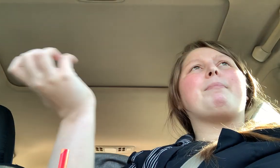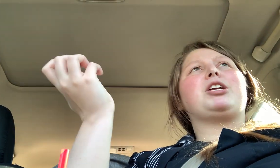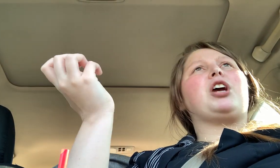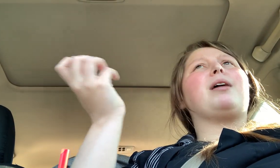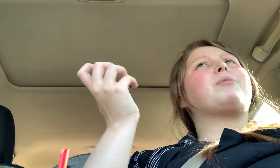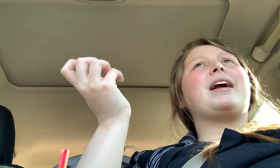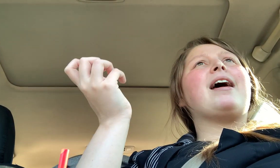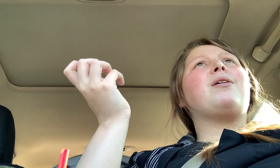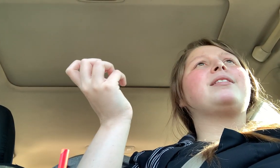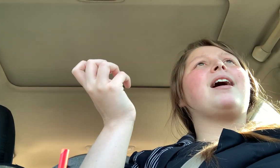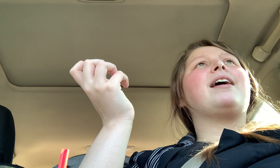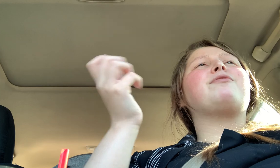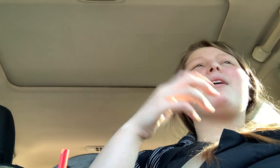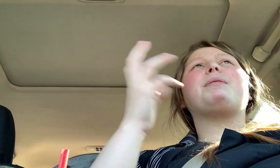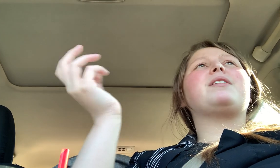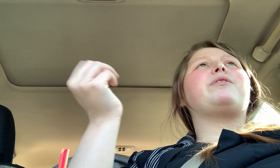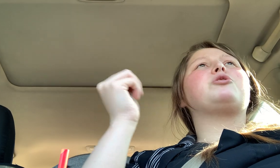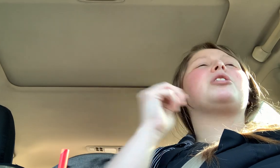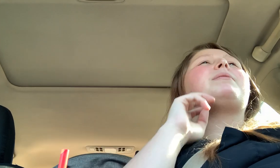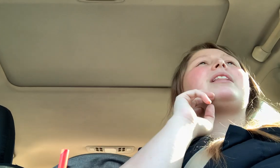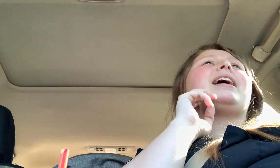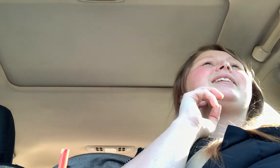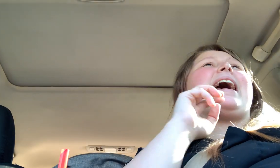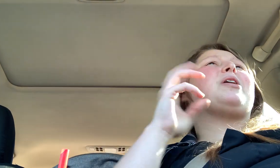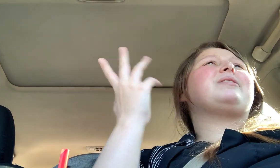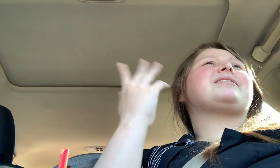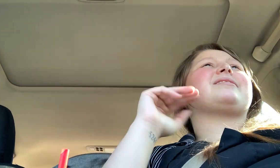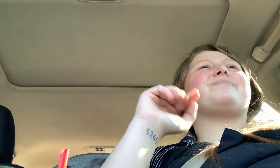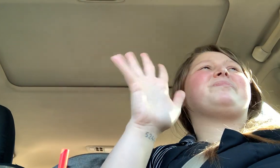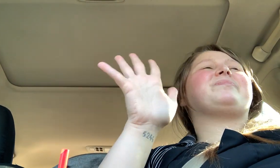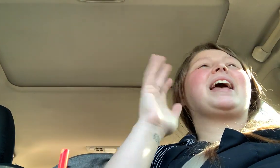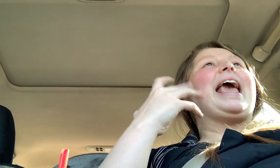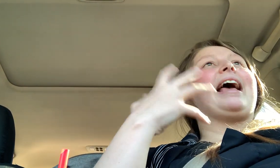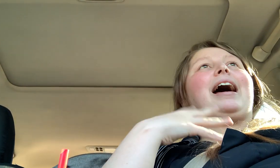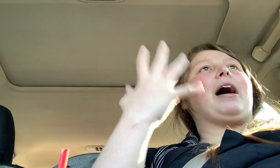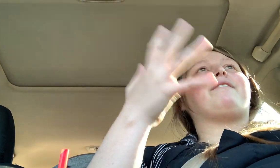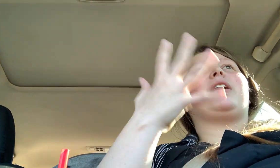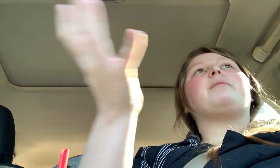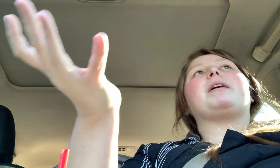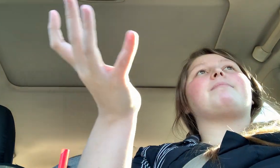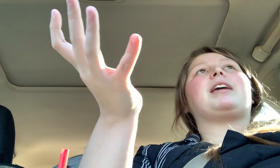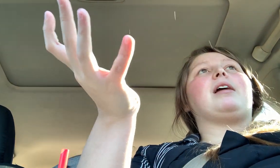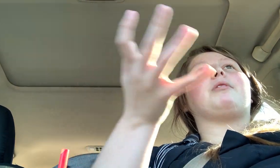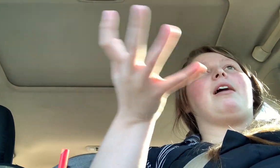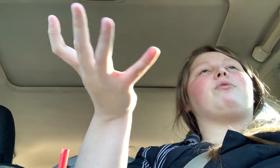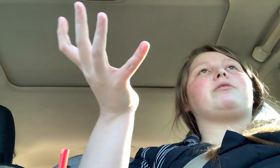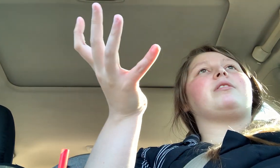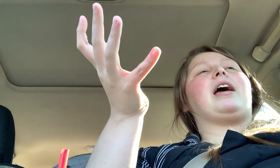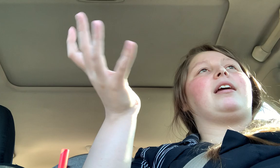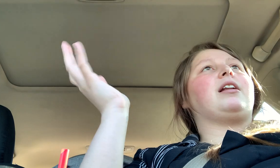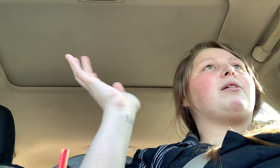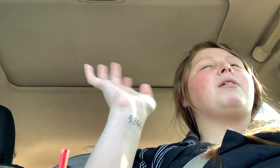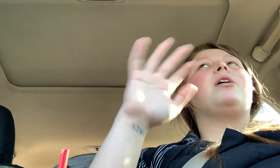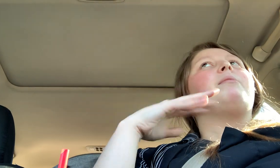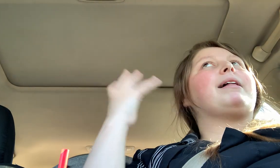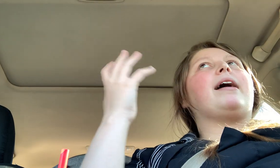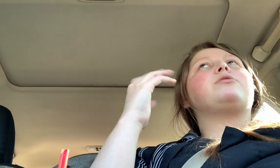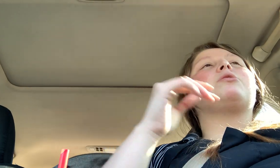my jam right now in life, maybe in the future, but like now it's, I can't, I forget to pick up the camera halfway through the day. You know, my life's too